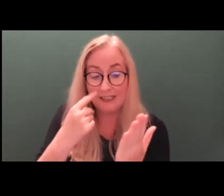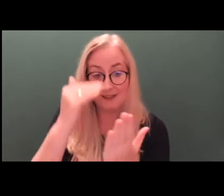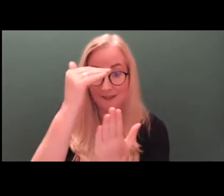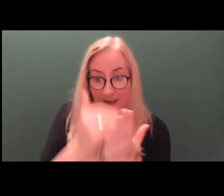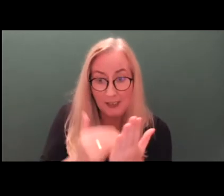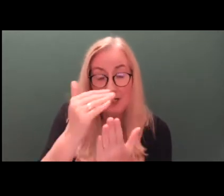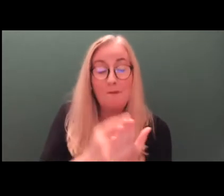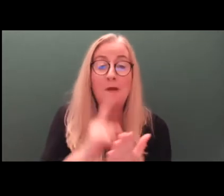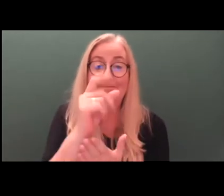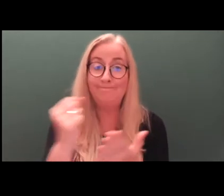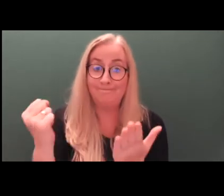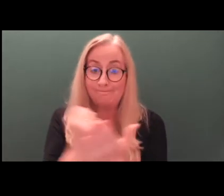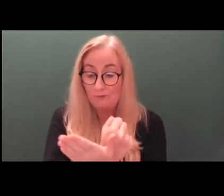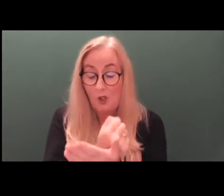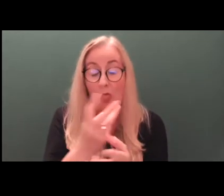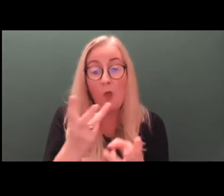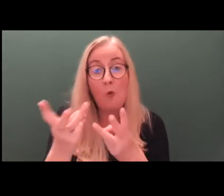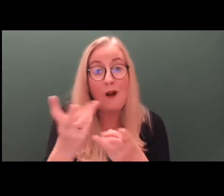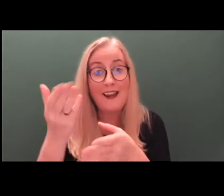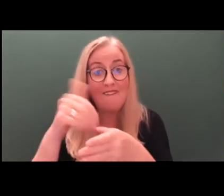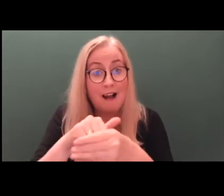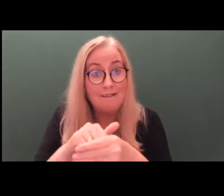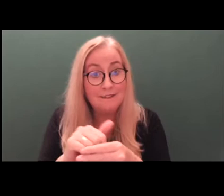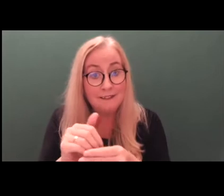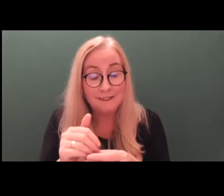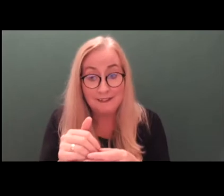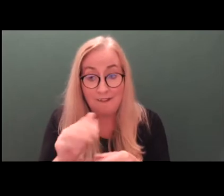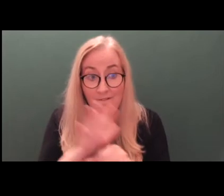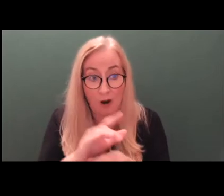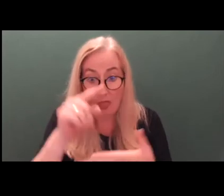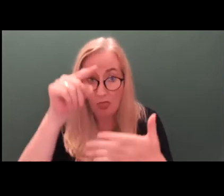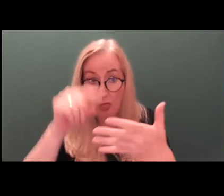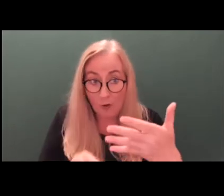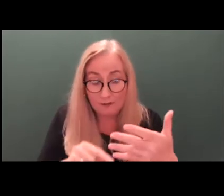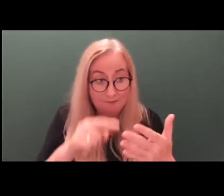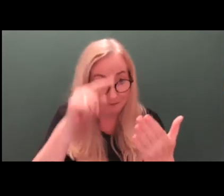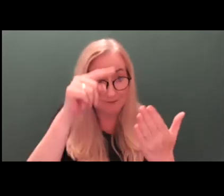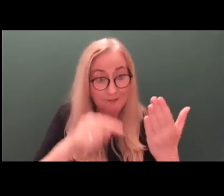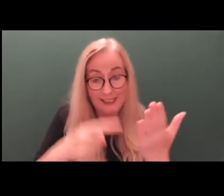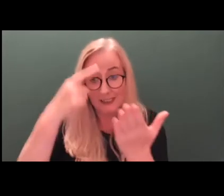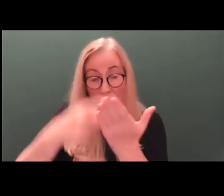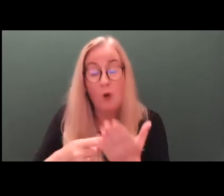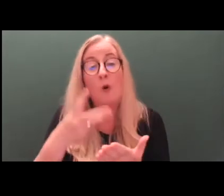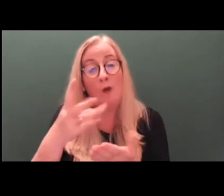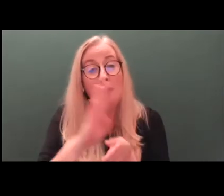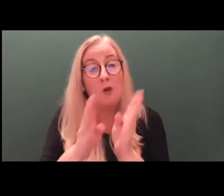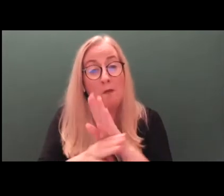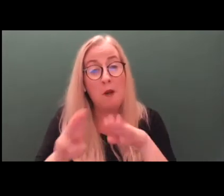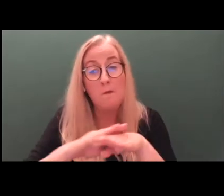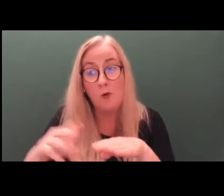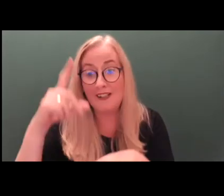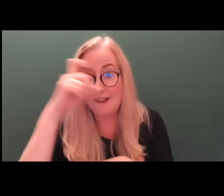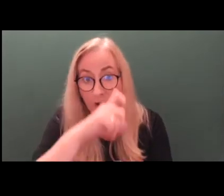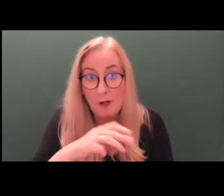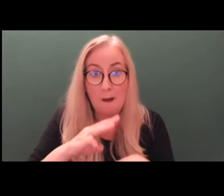Regrettably, the work involved in making a good number of those decisions will be made more difficult and time-consuming